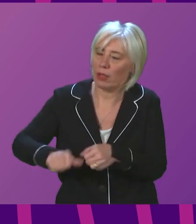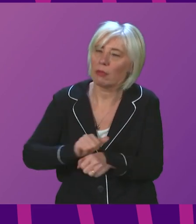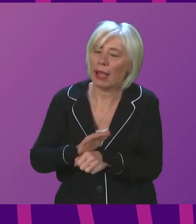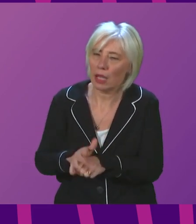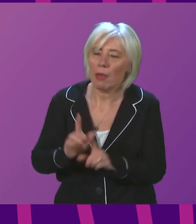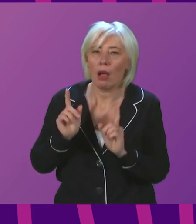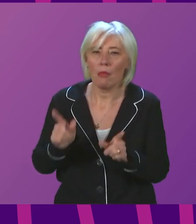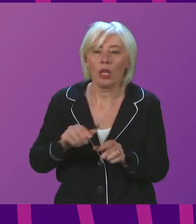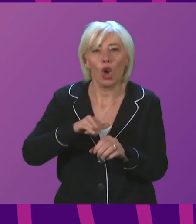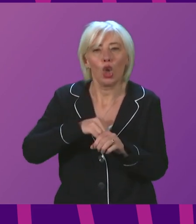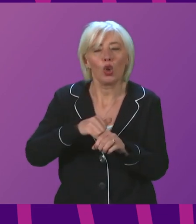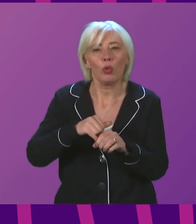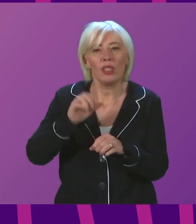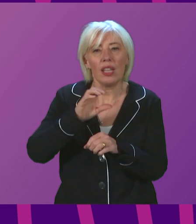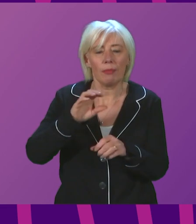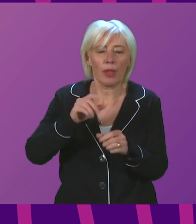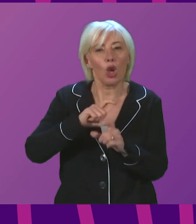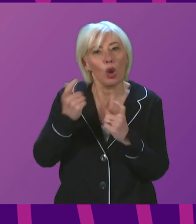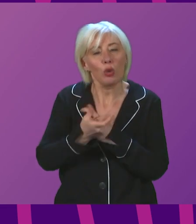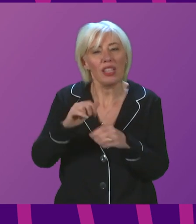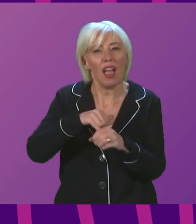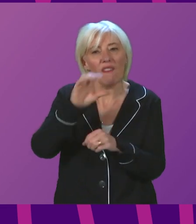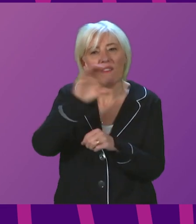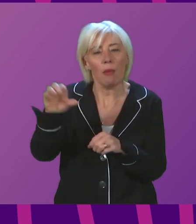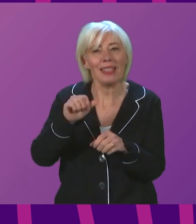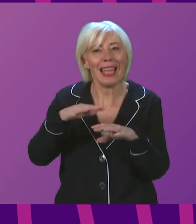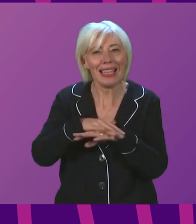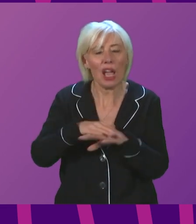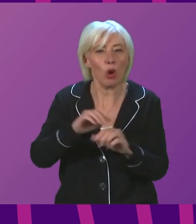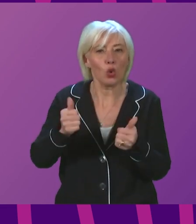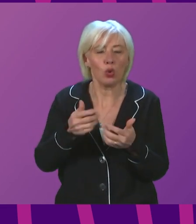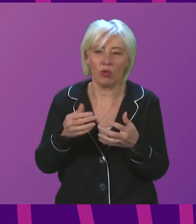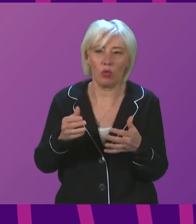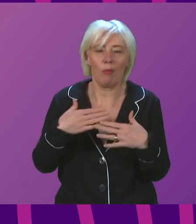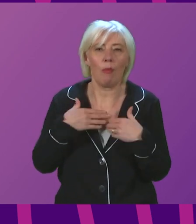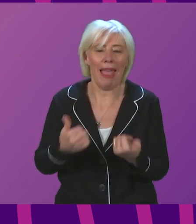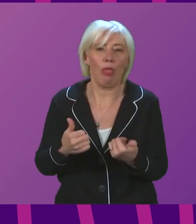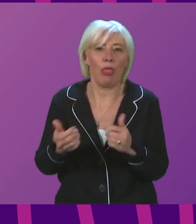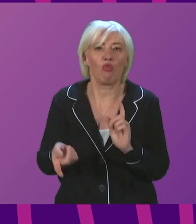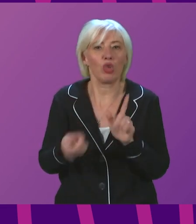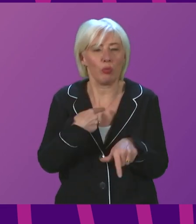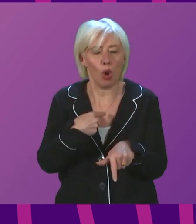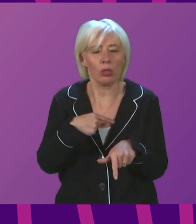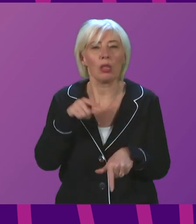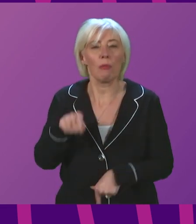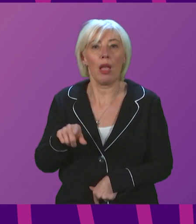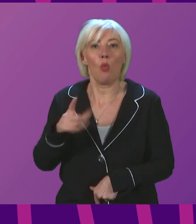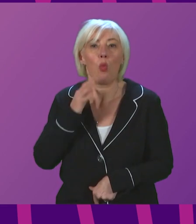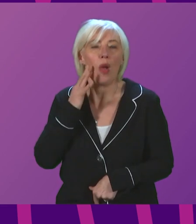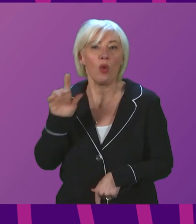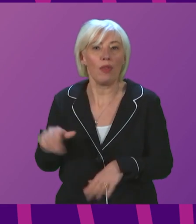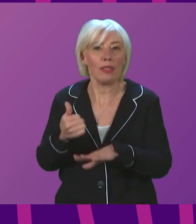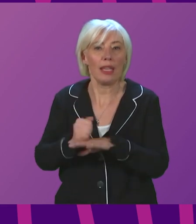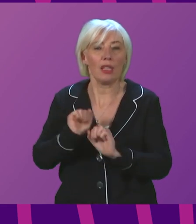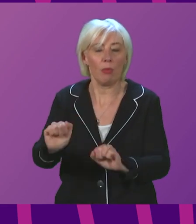The Community Pharmacy Network is a really vital part of the public health response to COVID. Actually, since the introduction of the